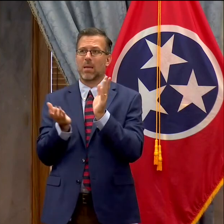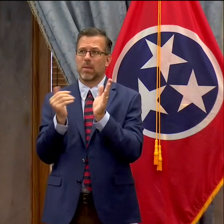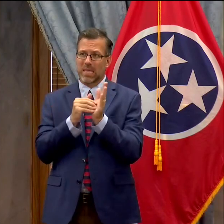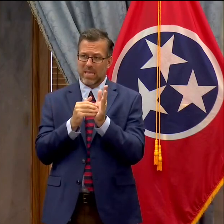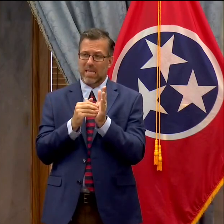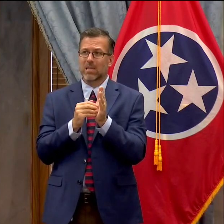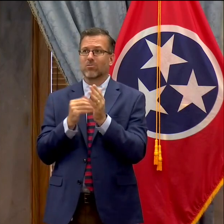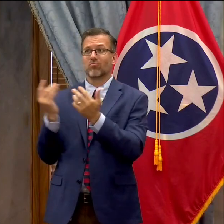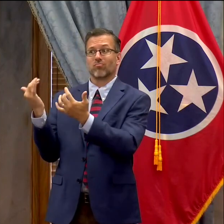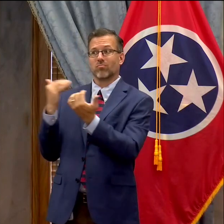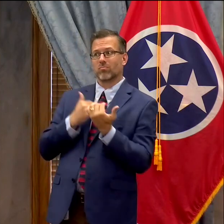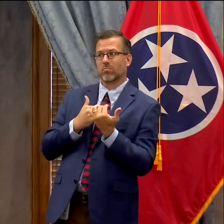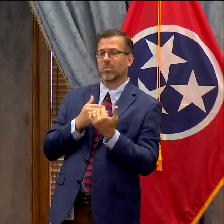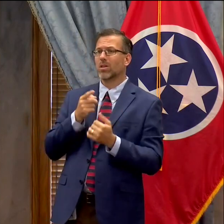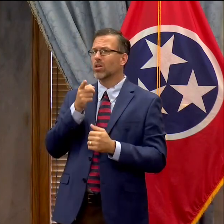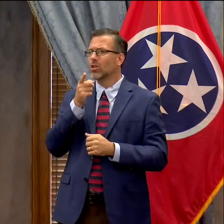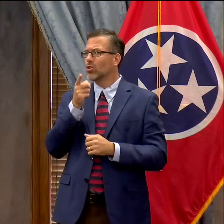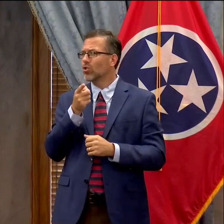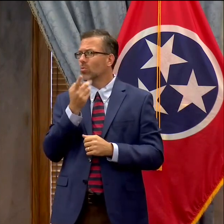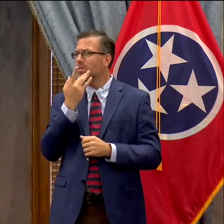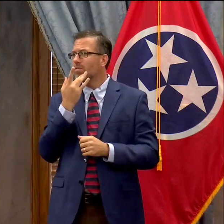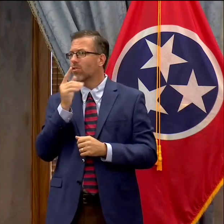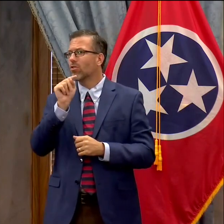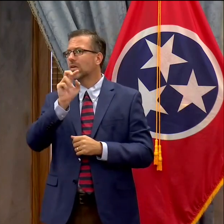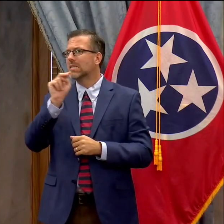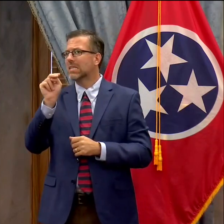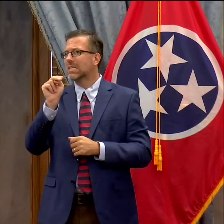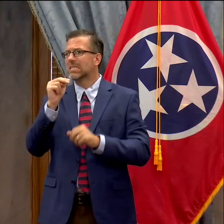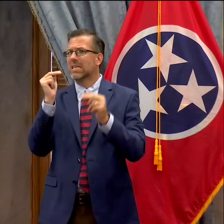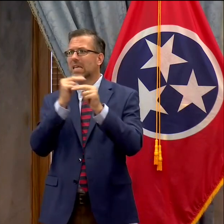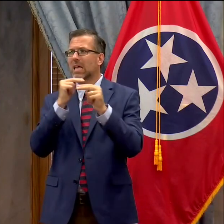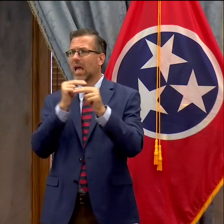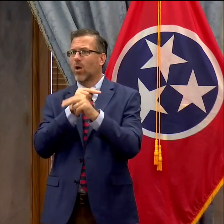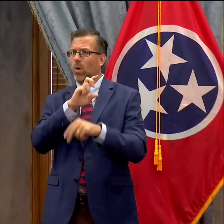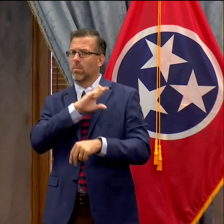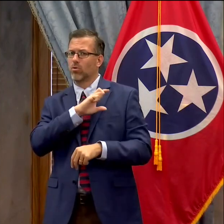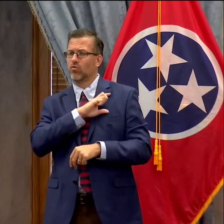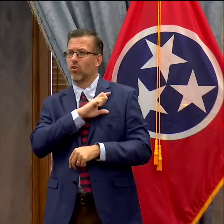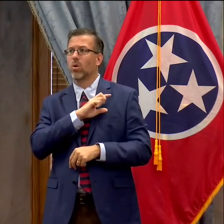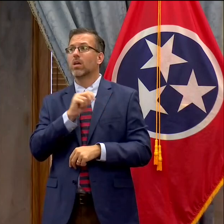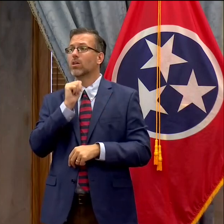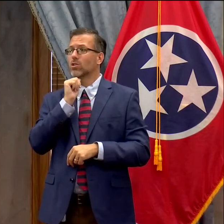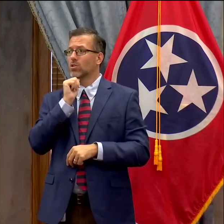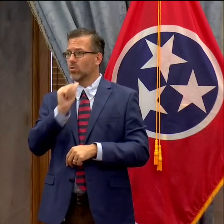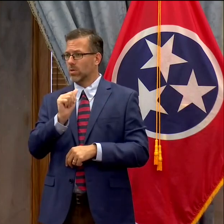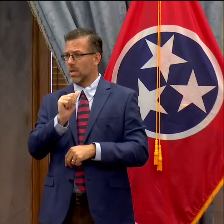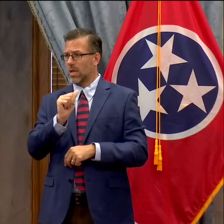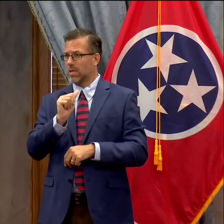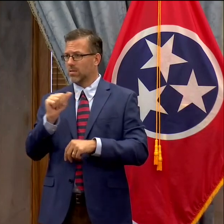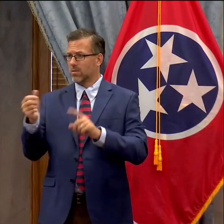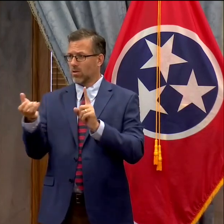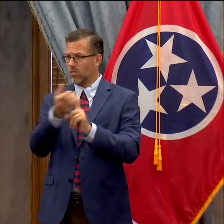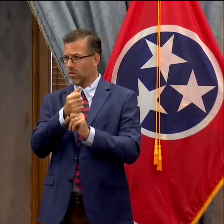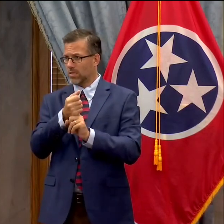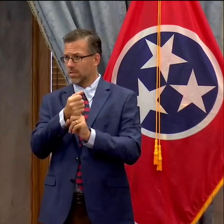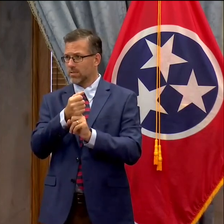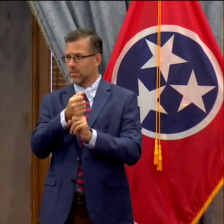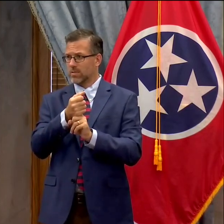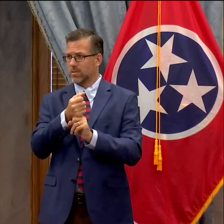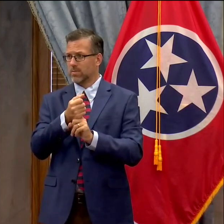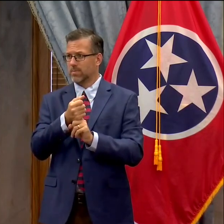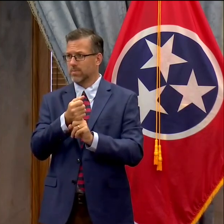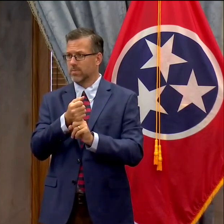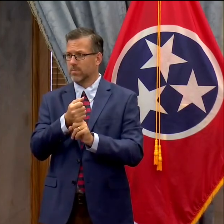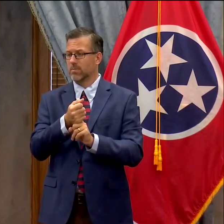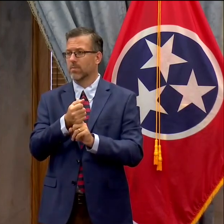advise the Tennessee Highway Patrol not to to arrest them on that that felony charge once this this bill becomes law? I would